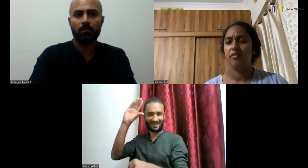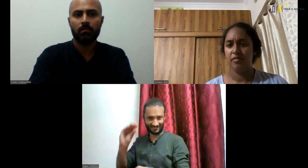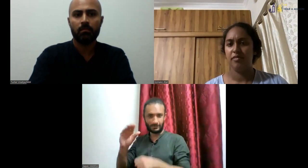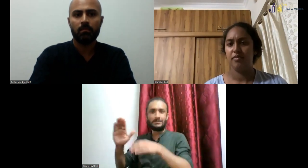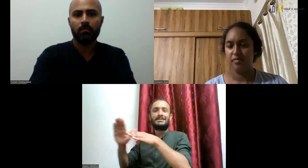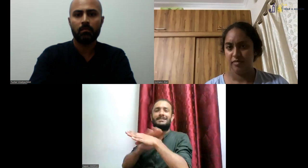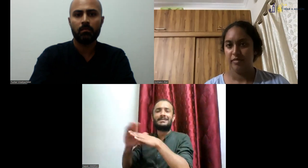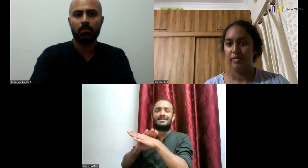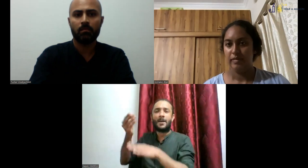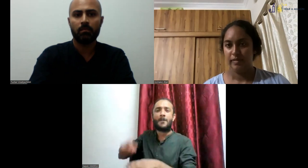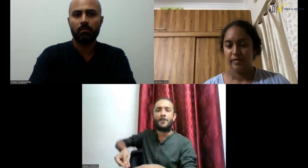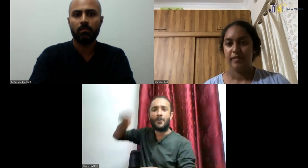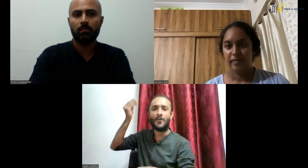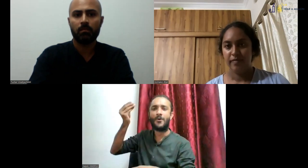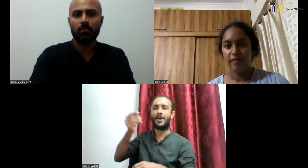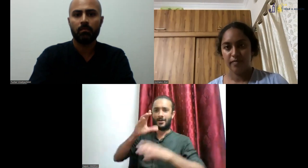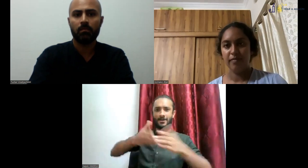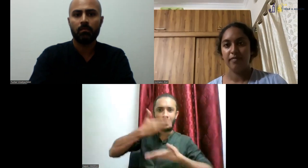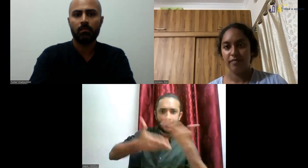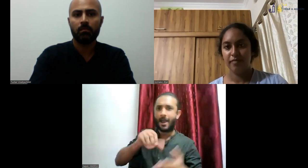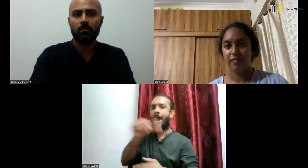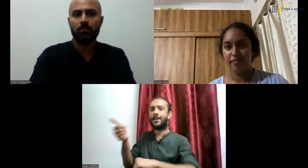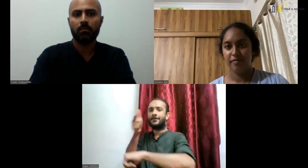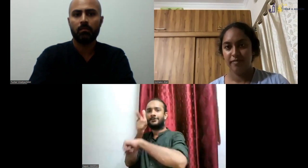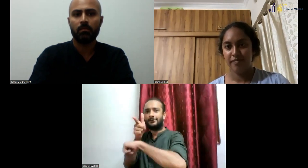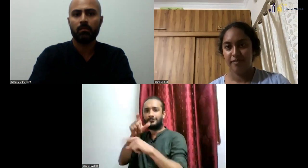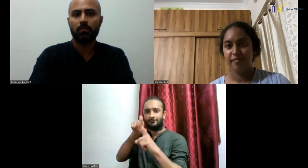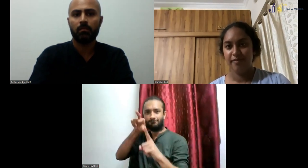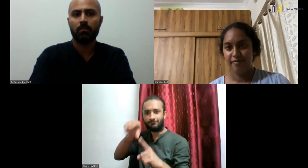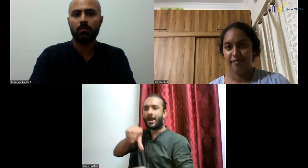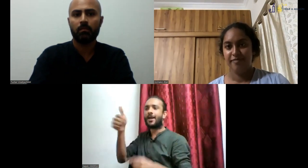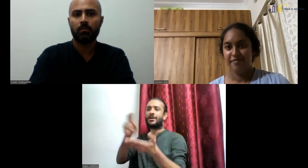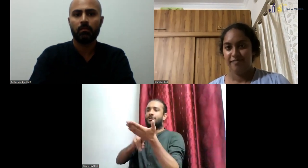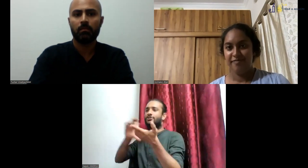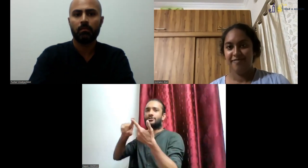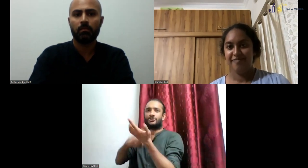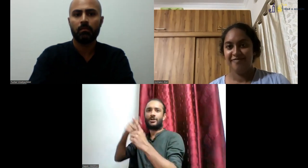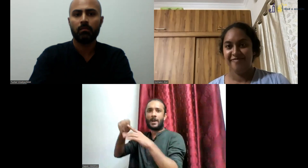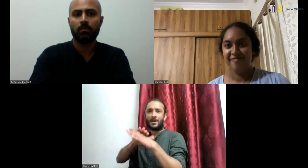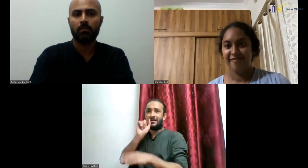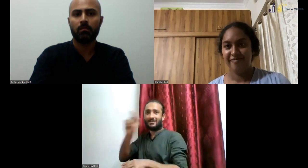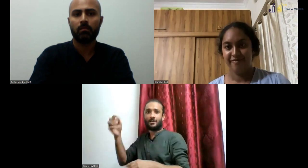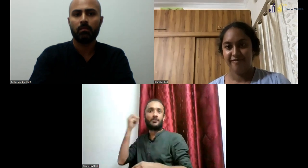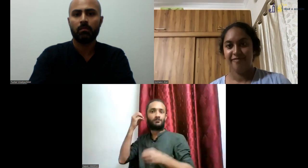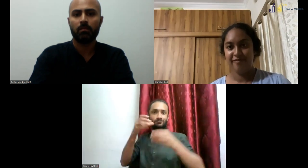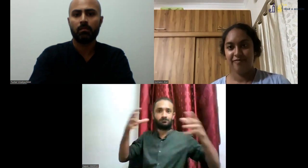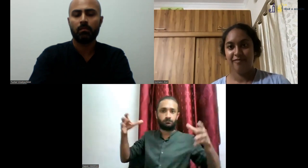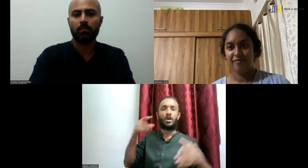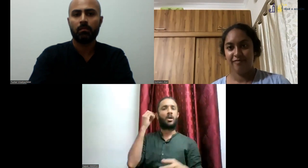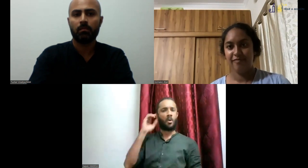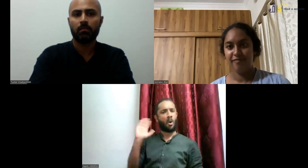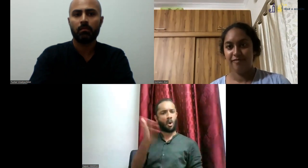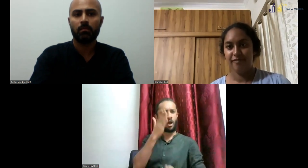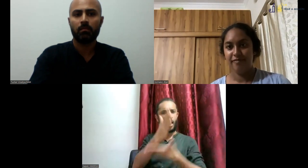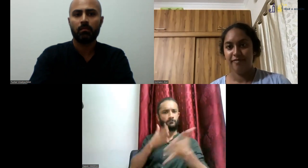but the teaching staff is limited and they're really busy with a lot of different kind of tasks. They're working